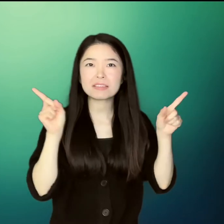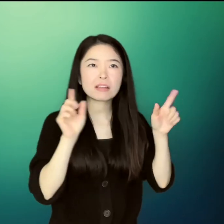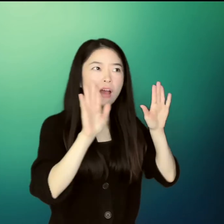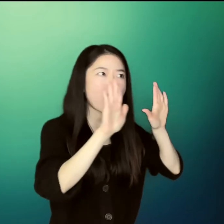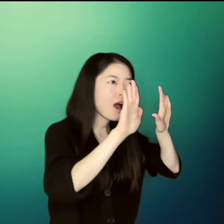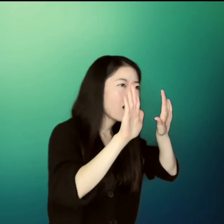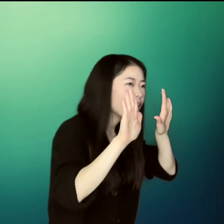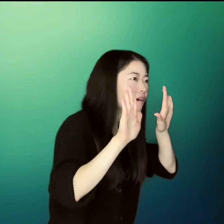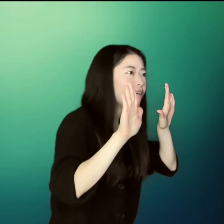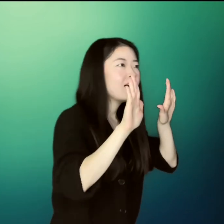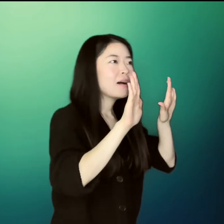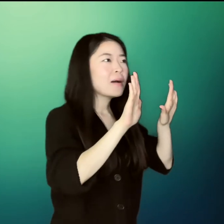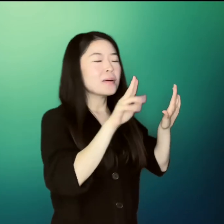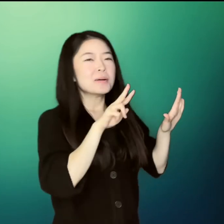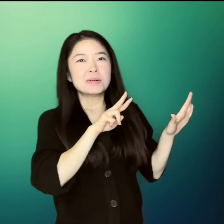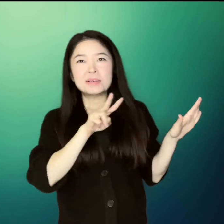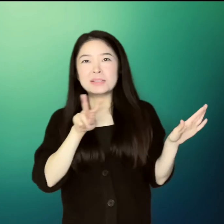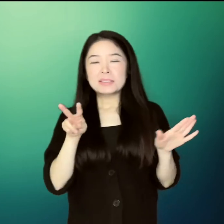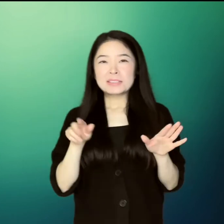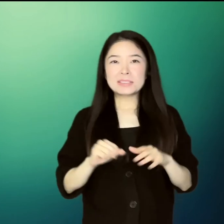on the way to her new school.